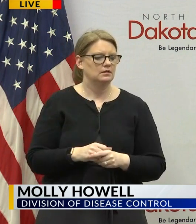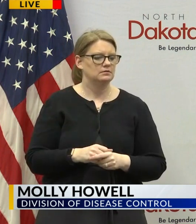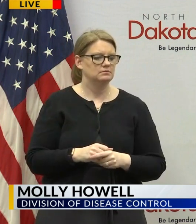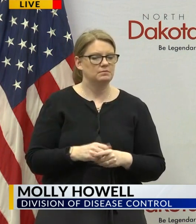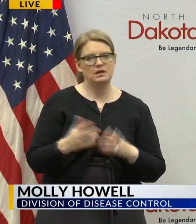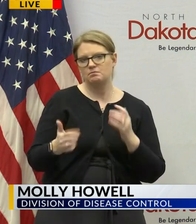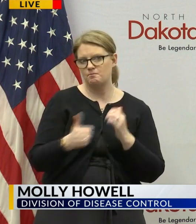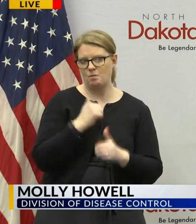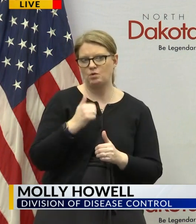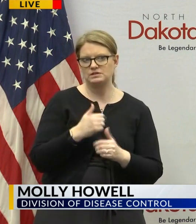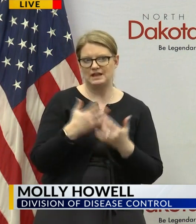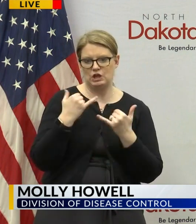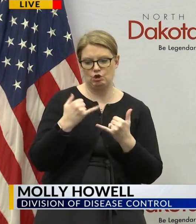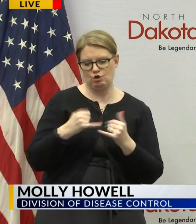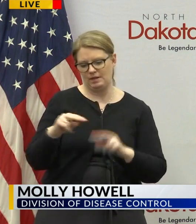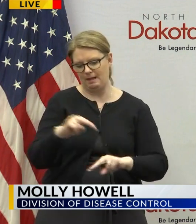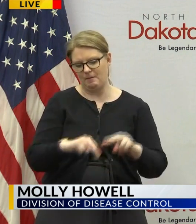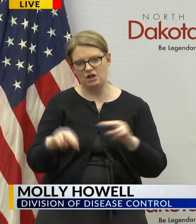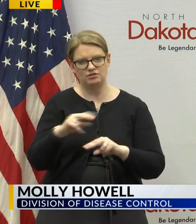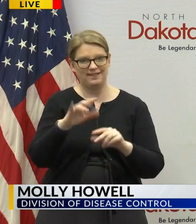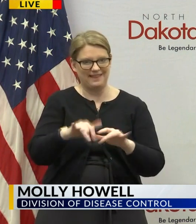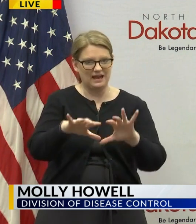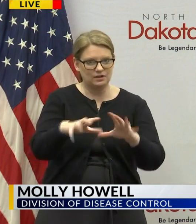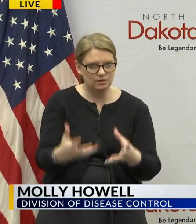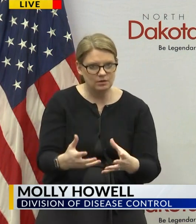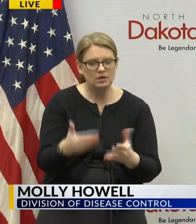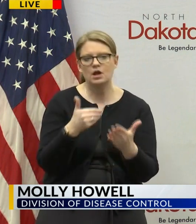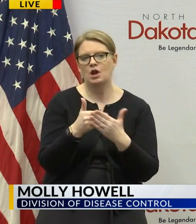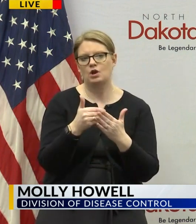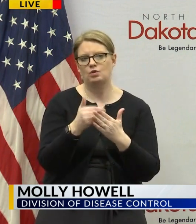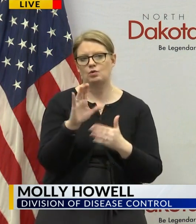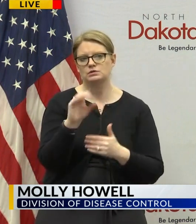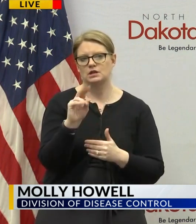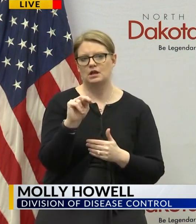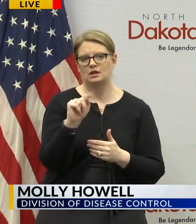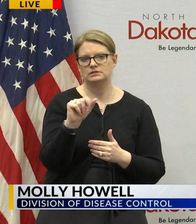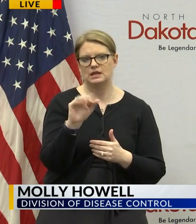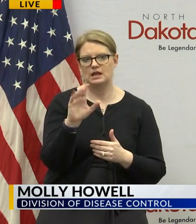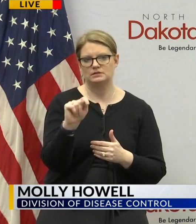the vast majority in the currently monitoring are close contacts uh